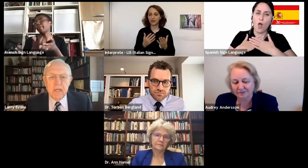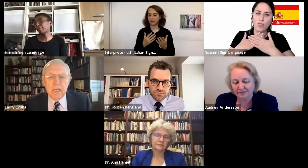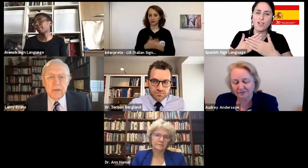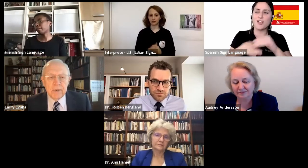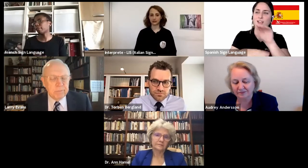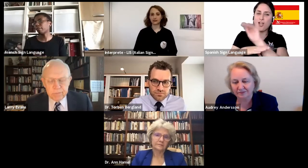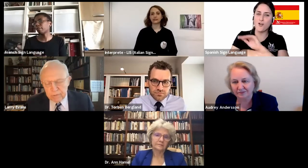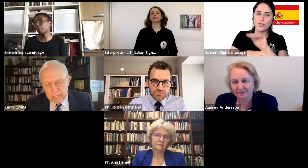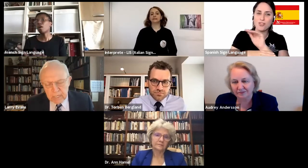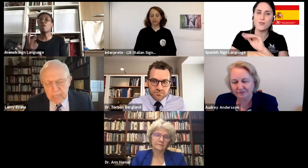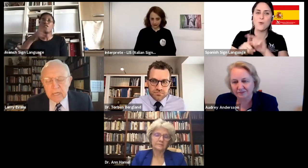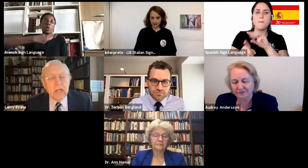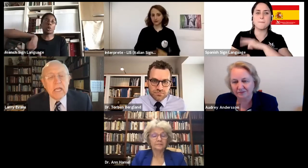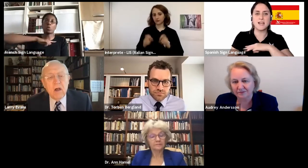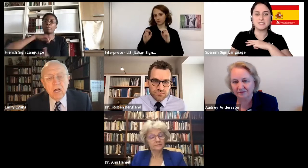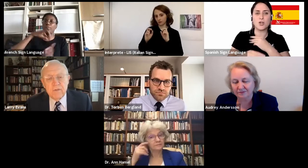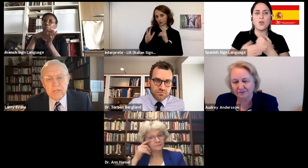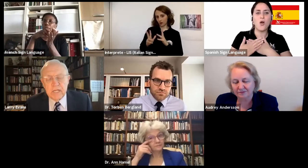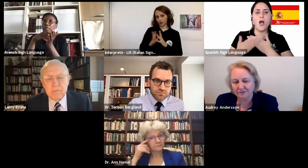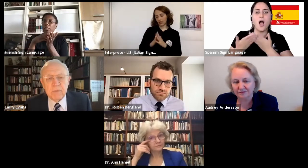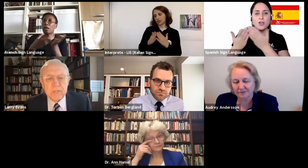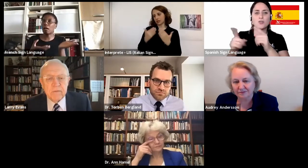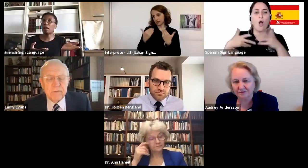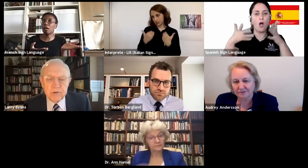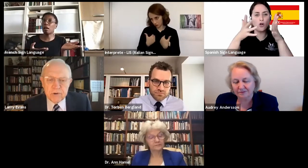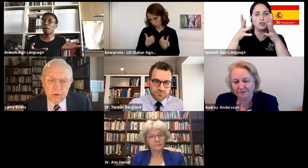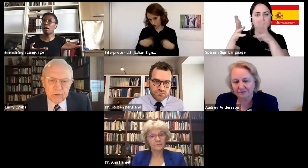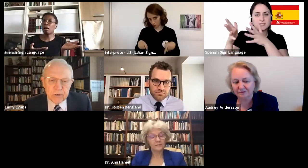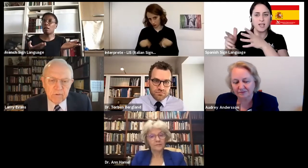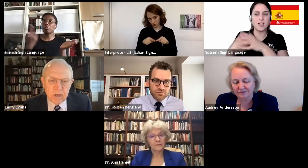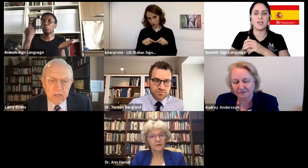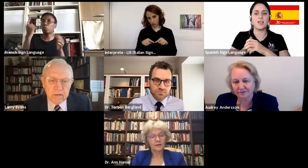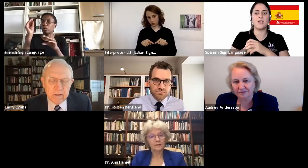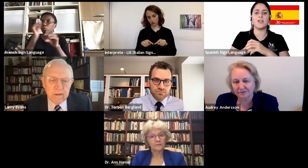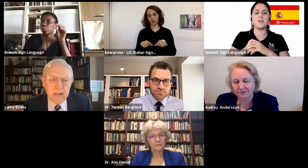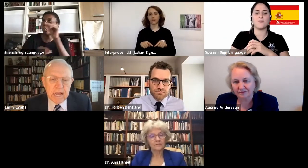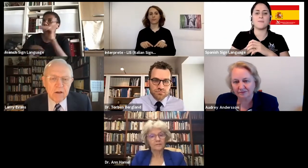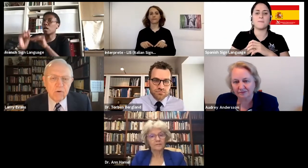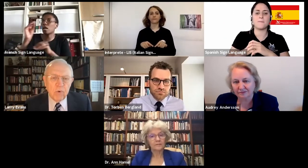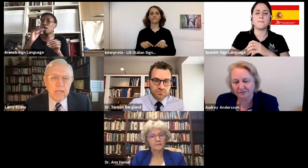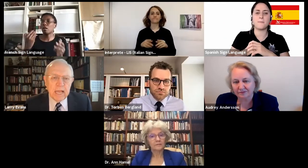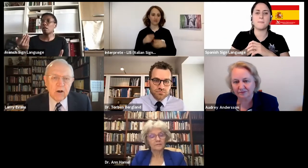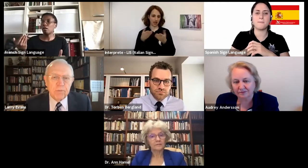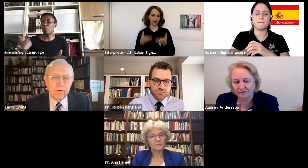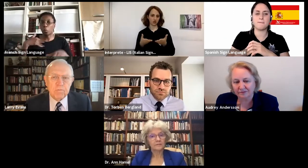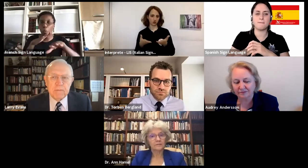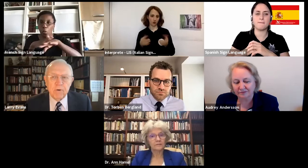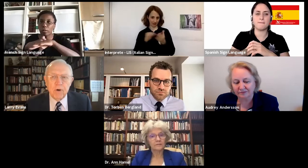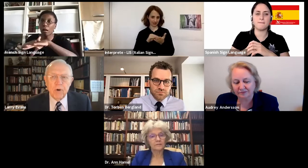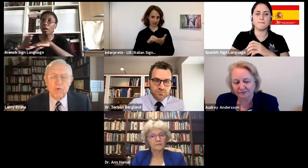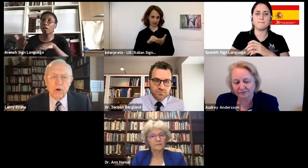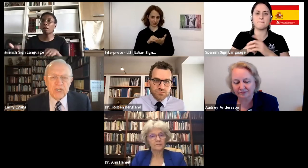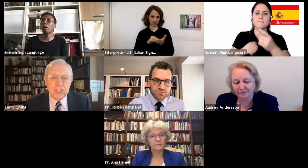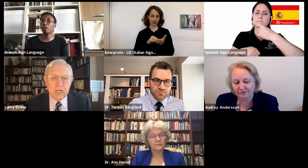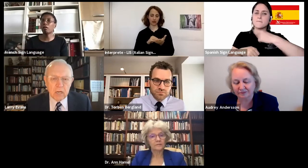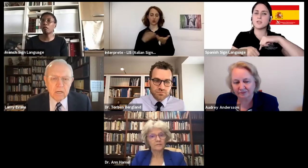and all of us as members of the Church of God. How do we help those people